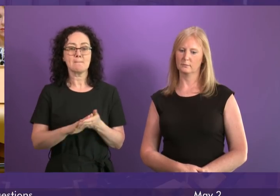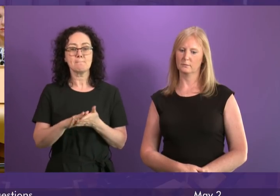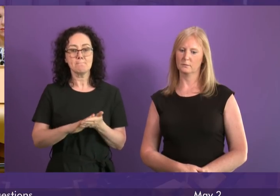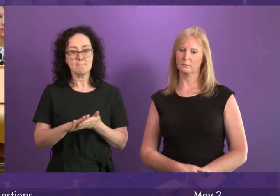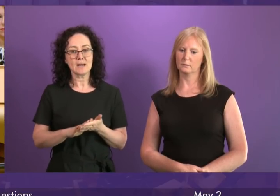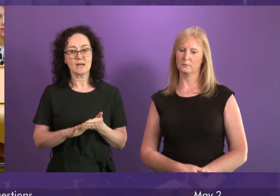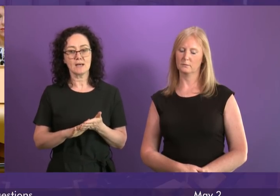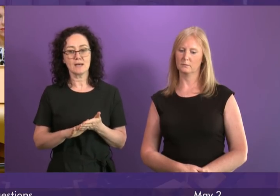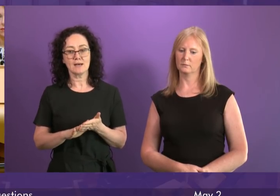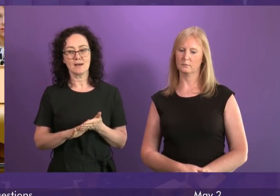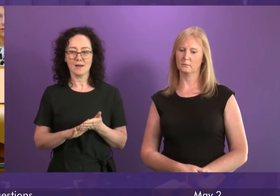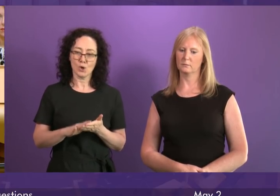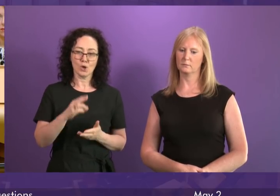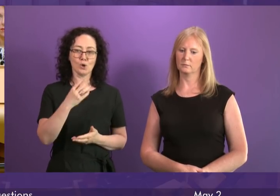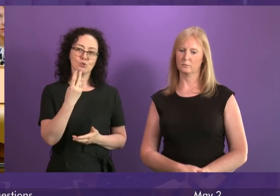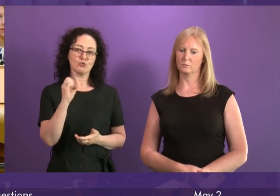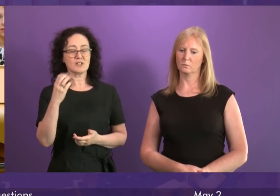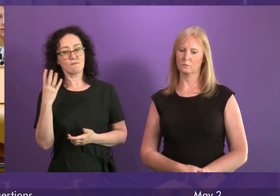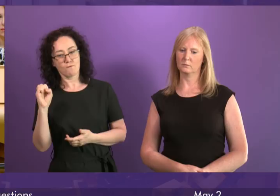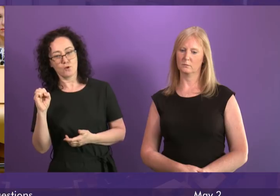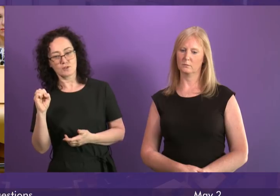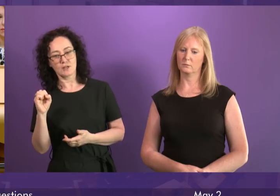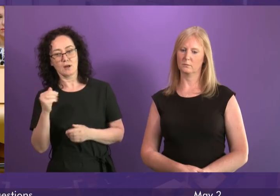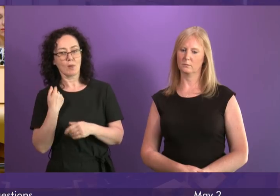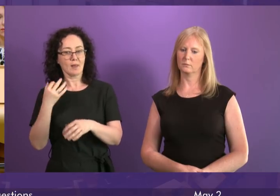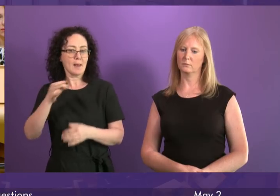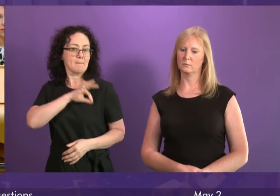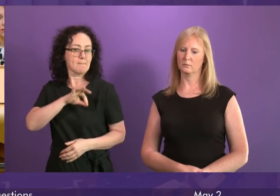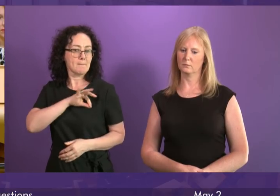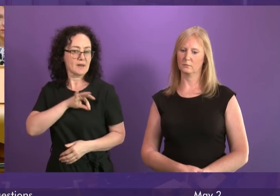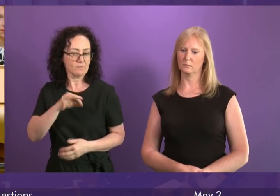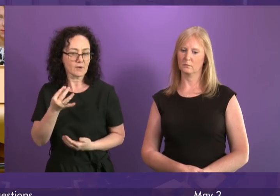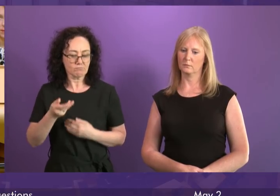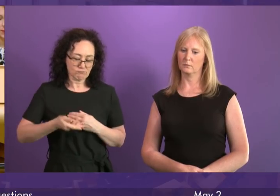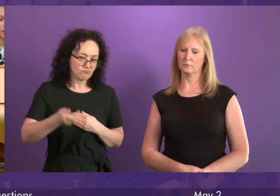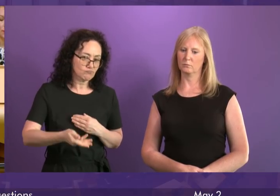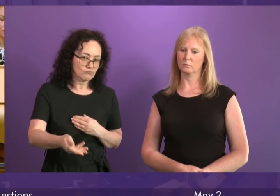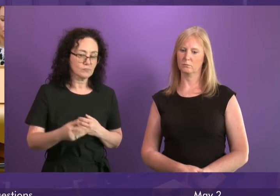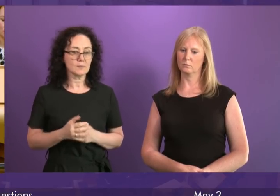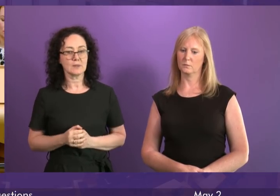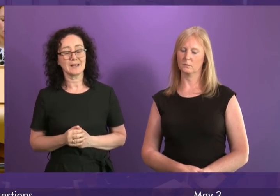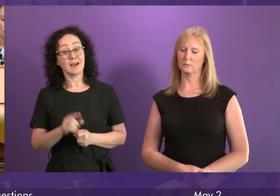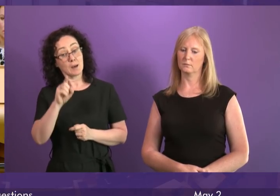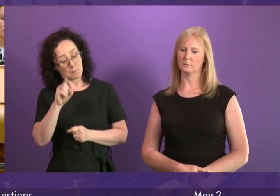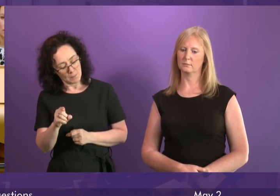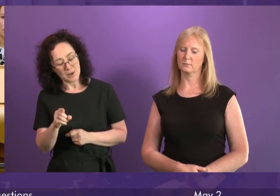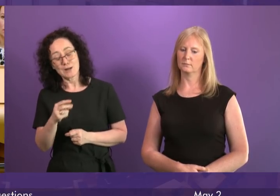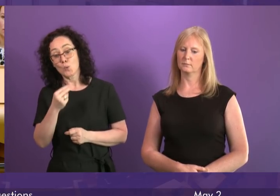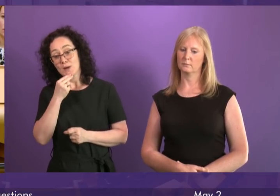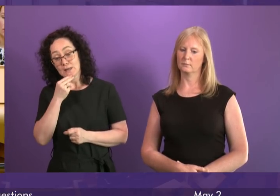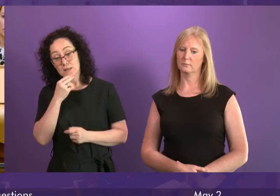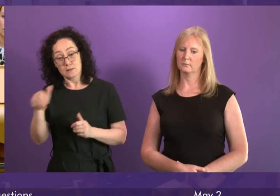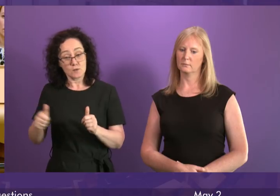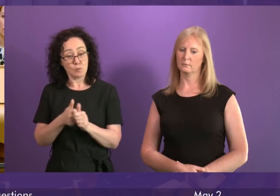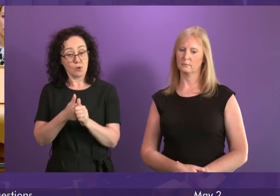us carbon neutral by 2040 the Committee's advice is clear that achieving these targets depends on action from the UK as well as the Scottish